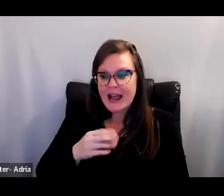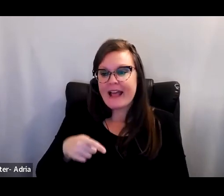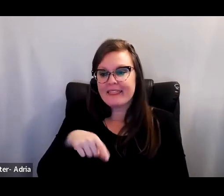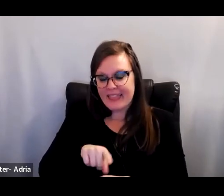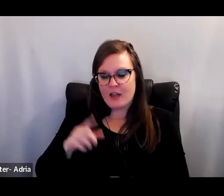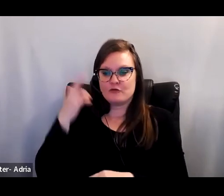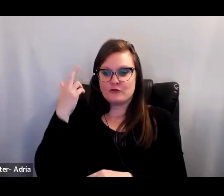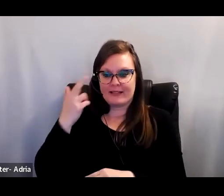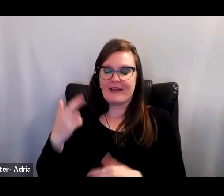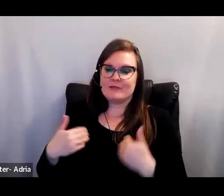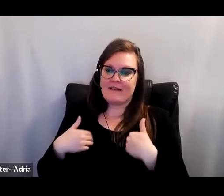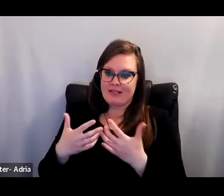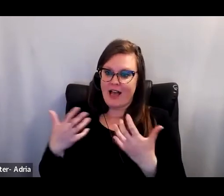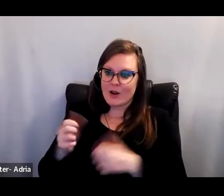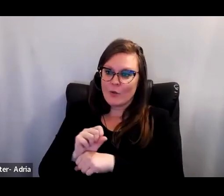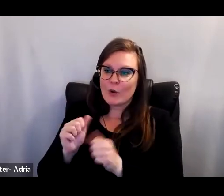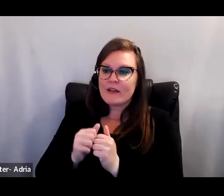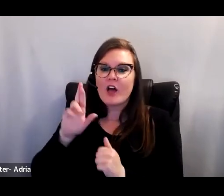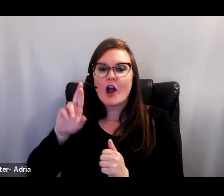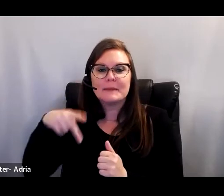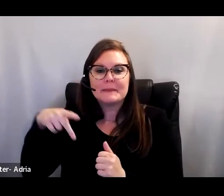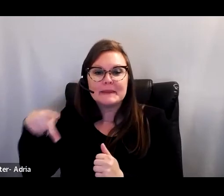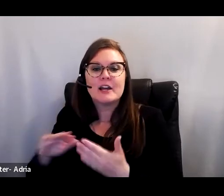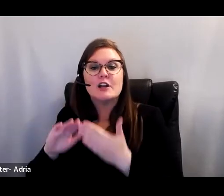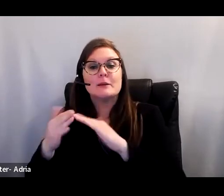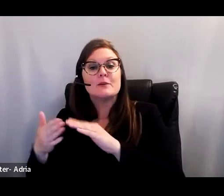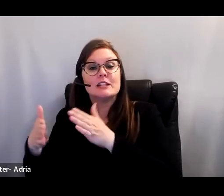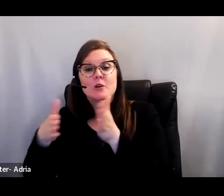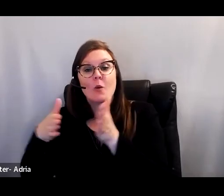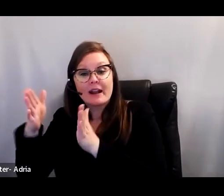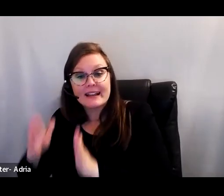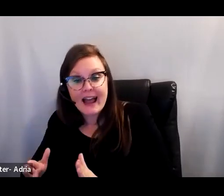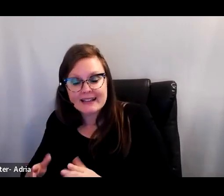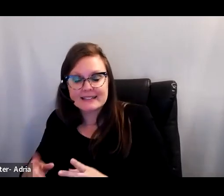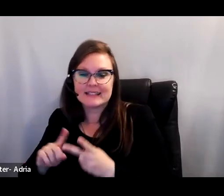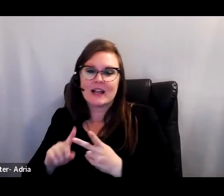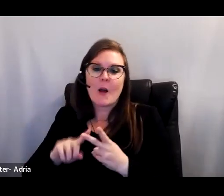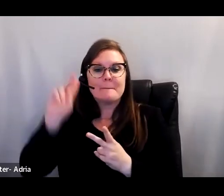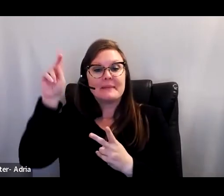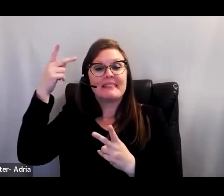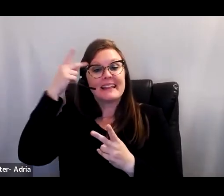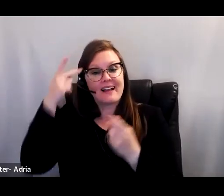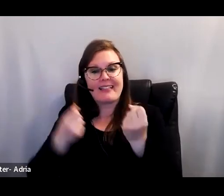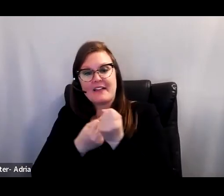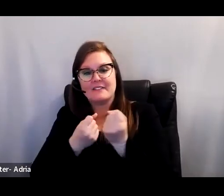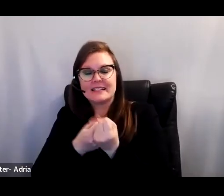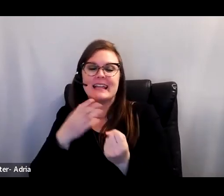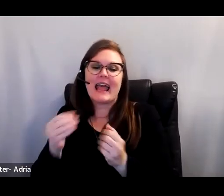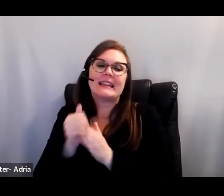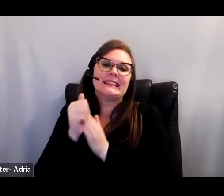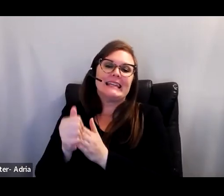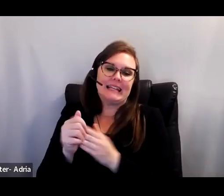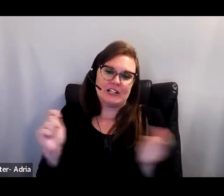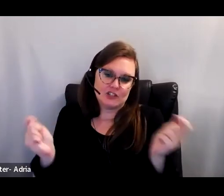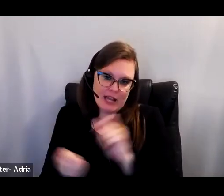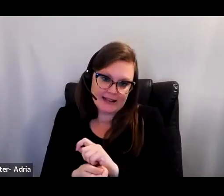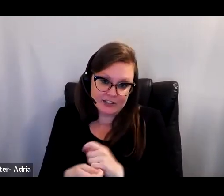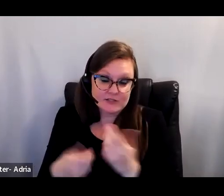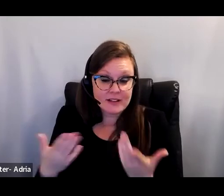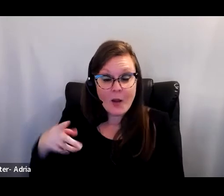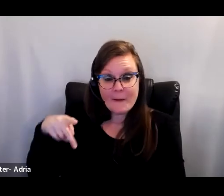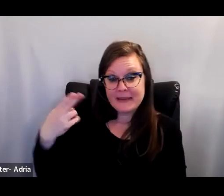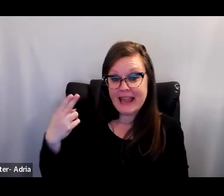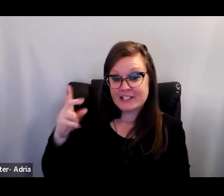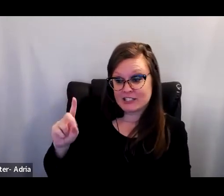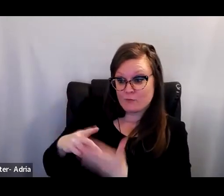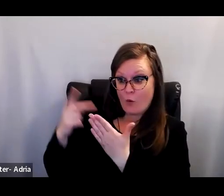RPP work, such as community organizing, political advocacy, and leading change. What might it look like for PhD programs to